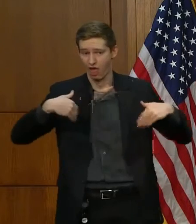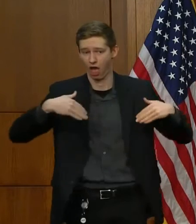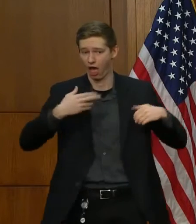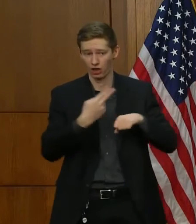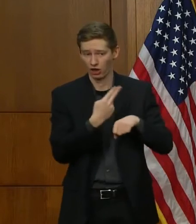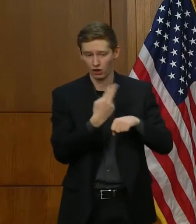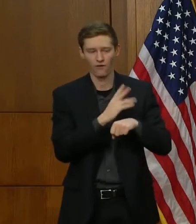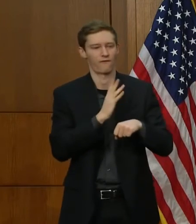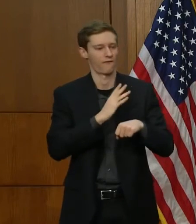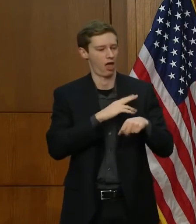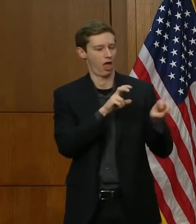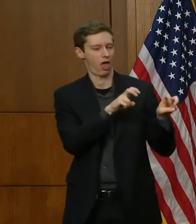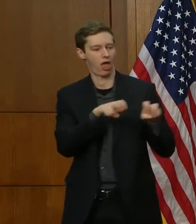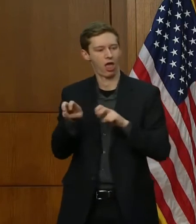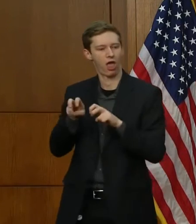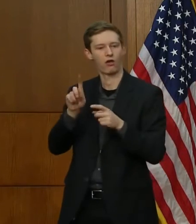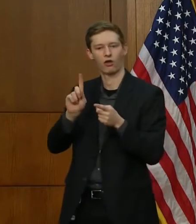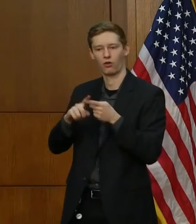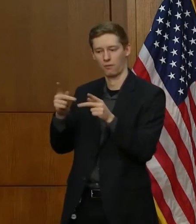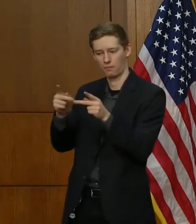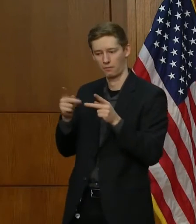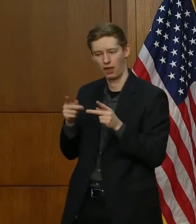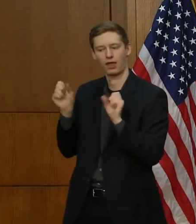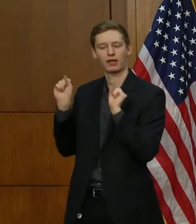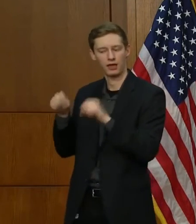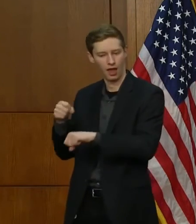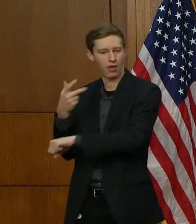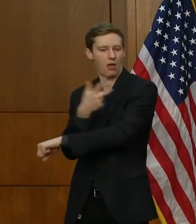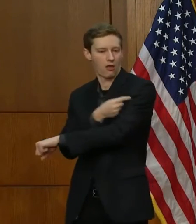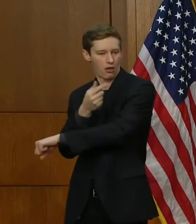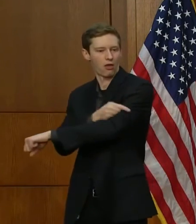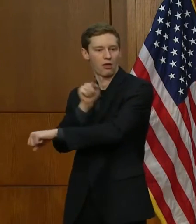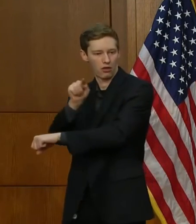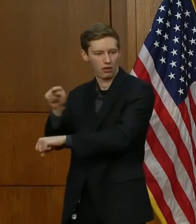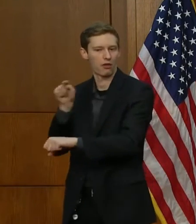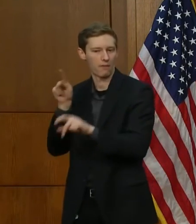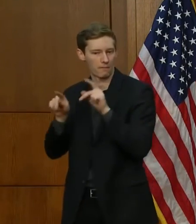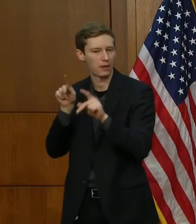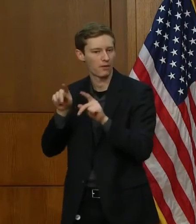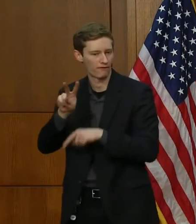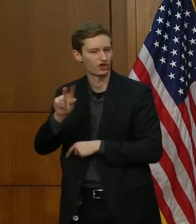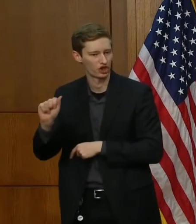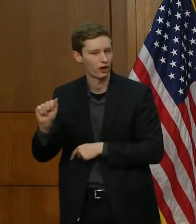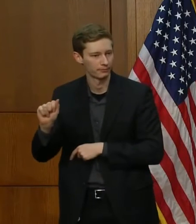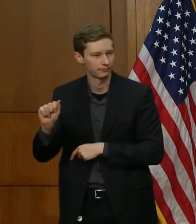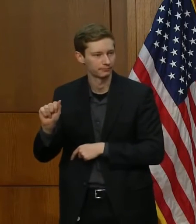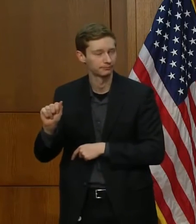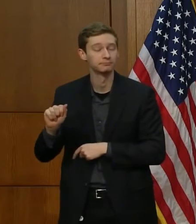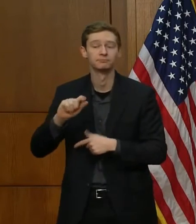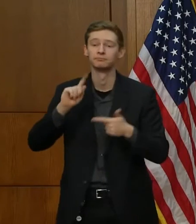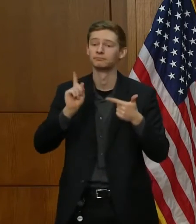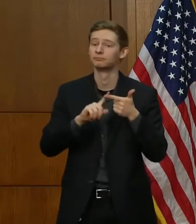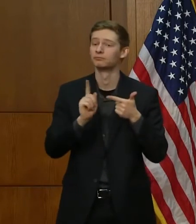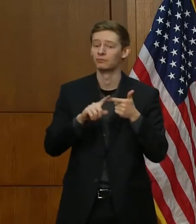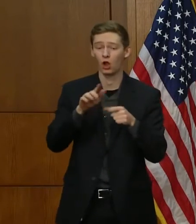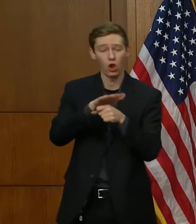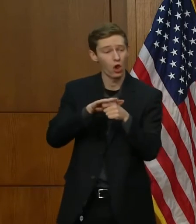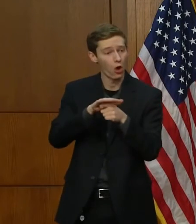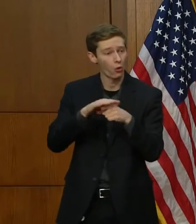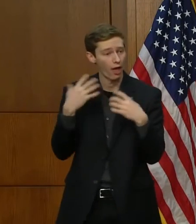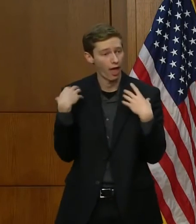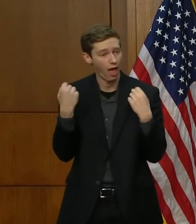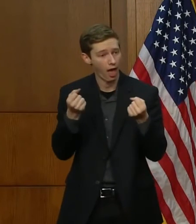doses to get them in the arms of vulnerable Virginians. We gave our local health departments clear direction